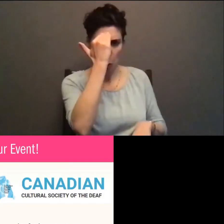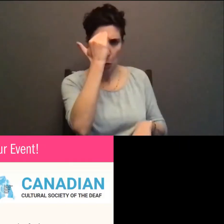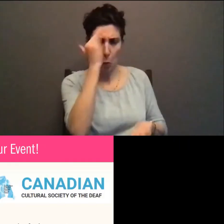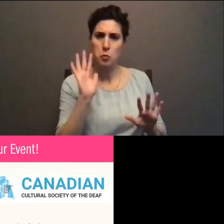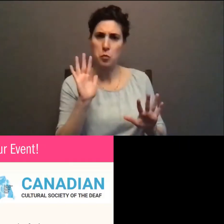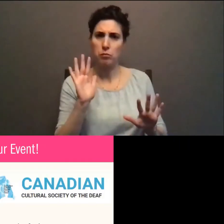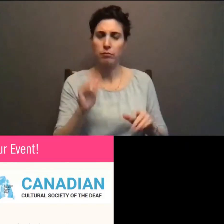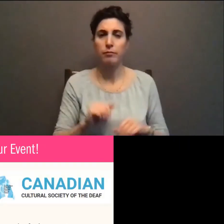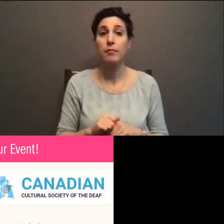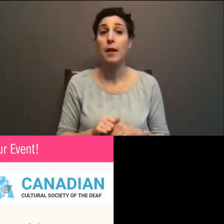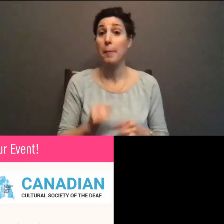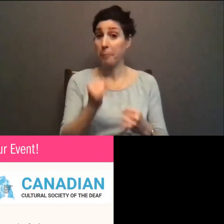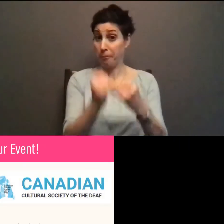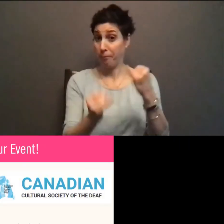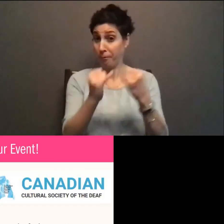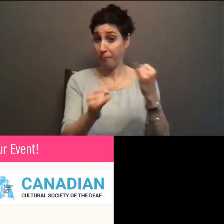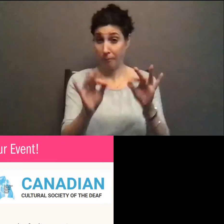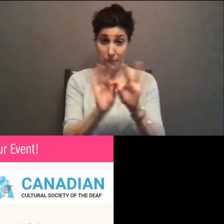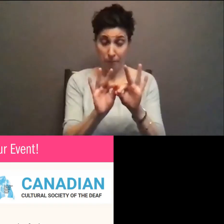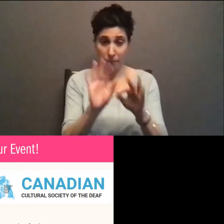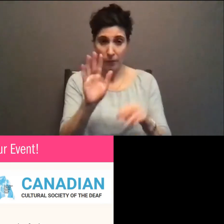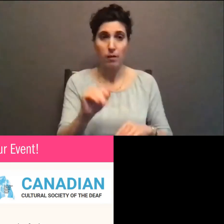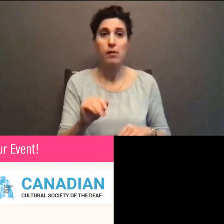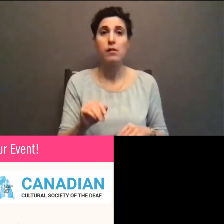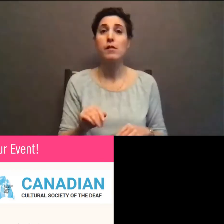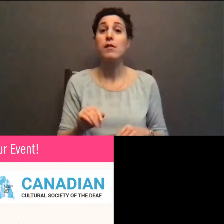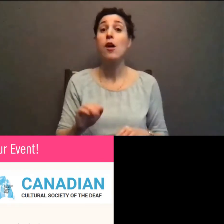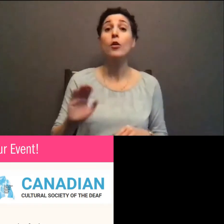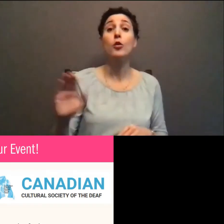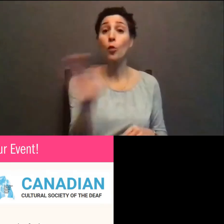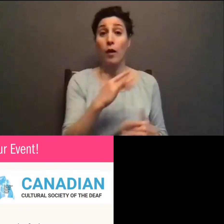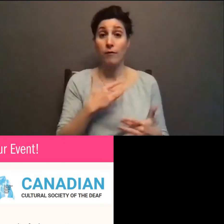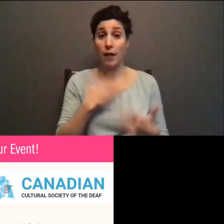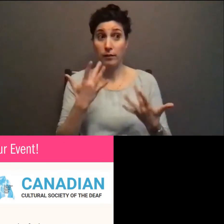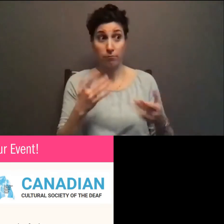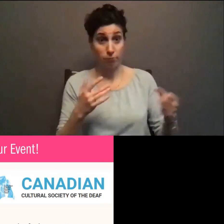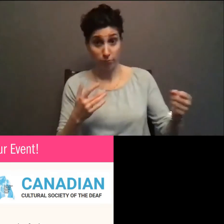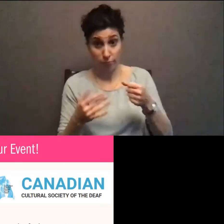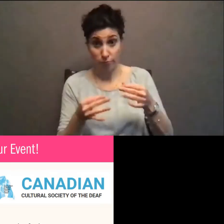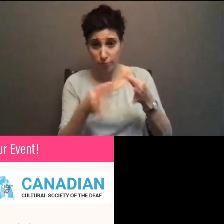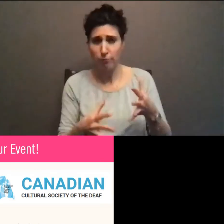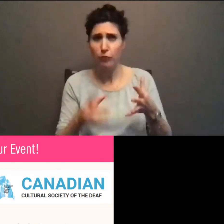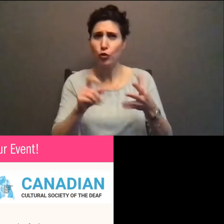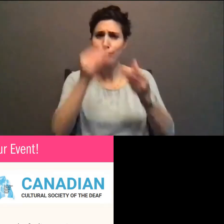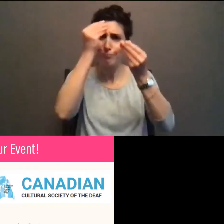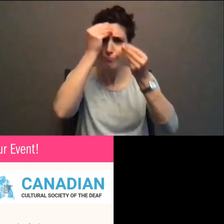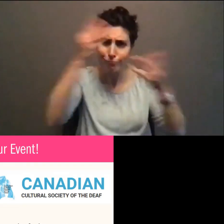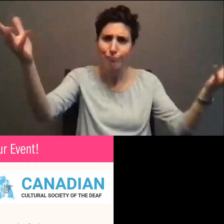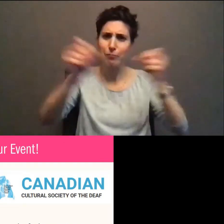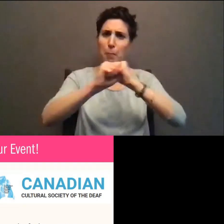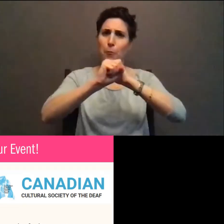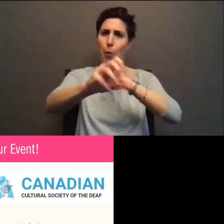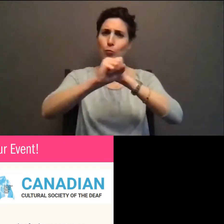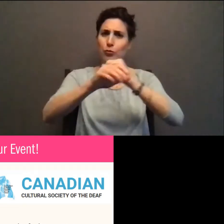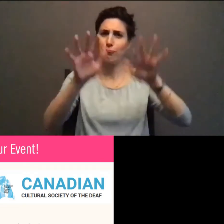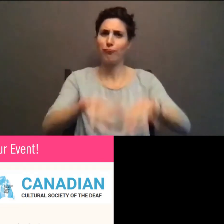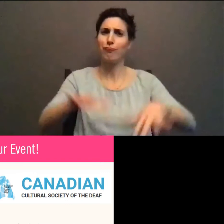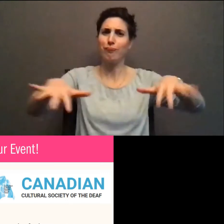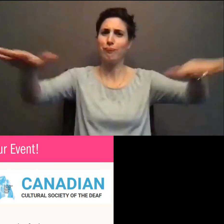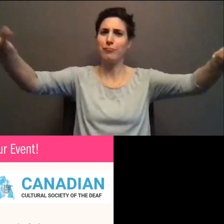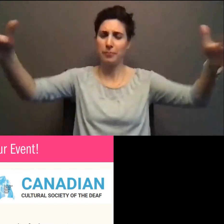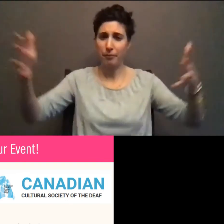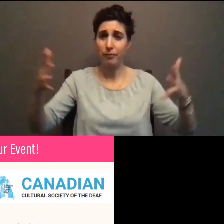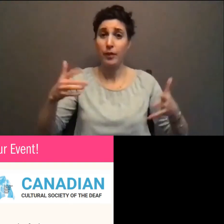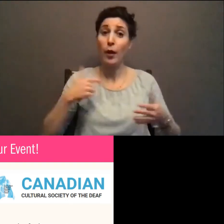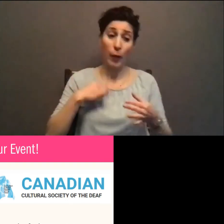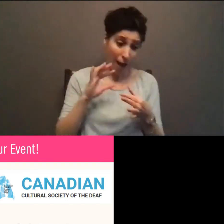And the last thing is, promote your event. So, here's the thing. We've been talking about a lot of access things and